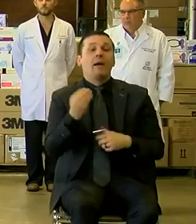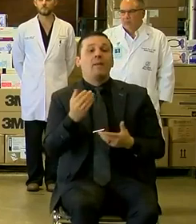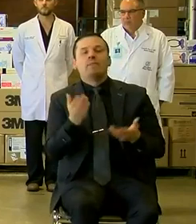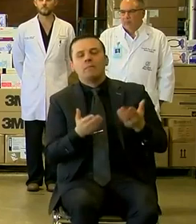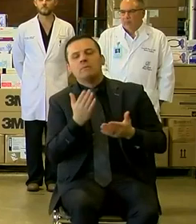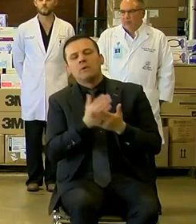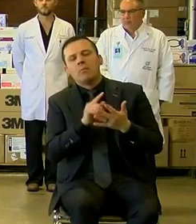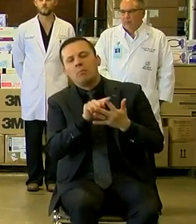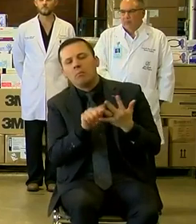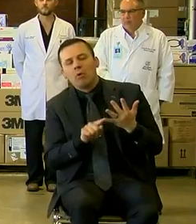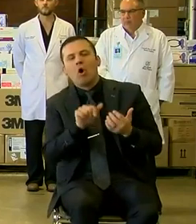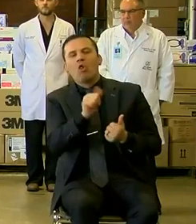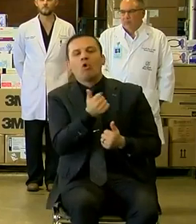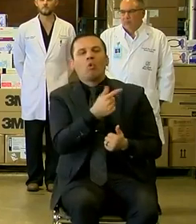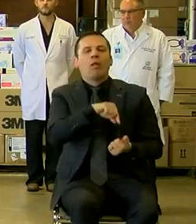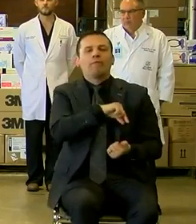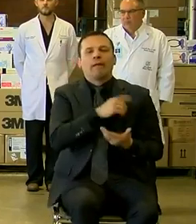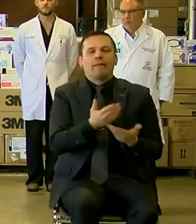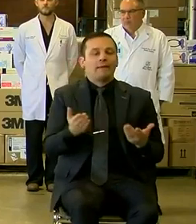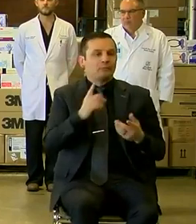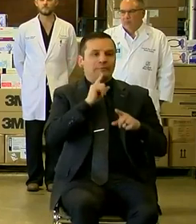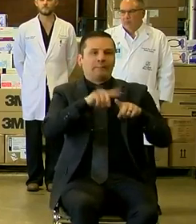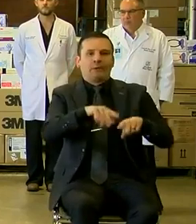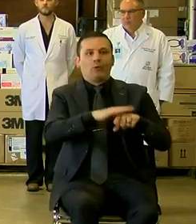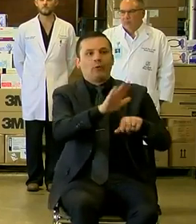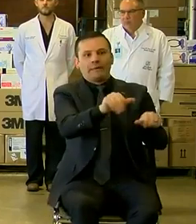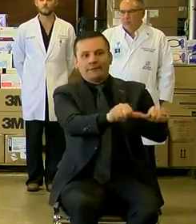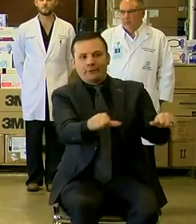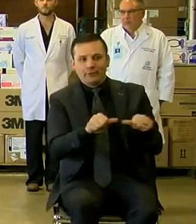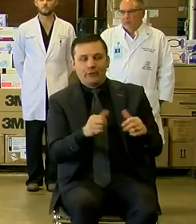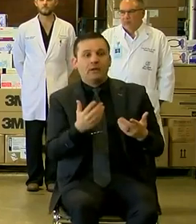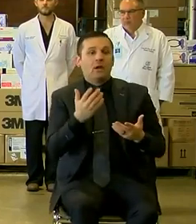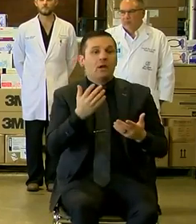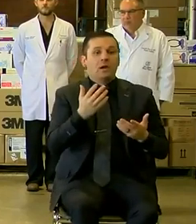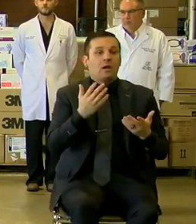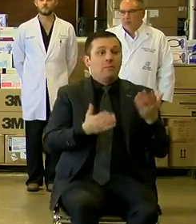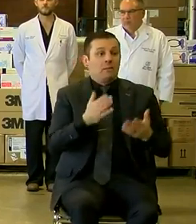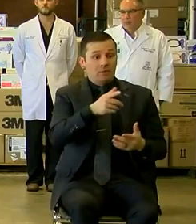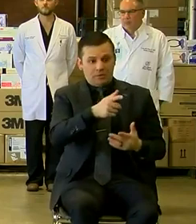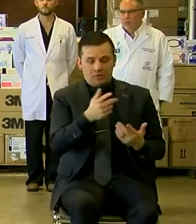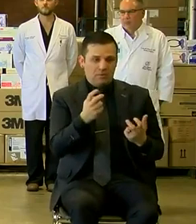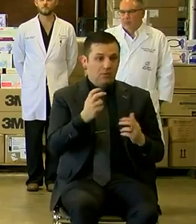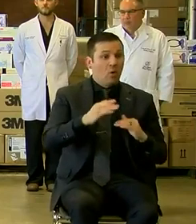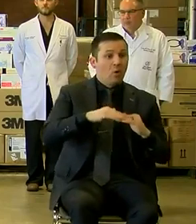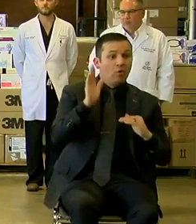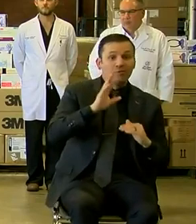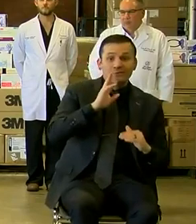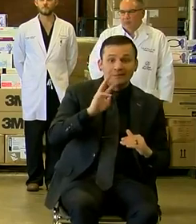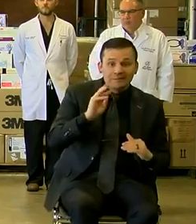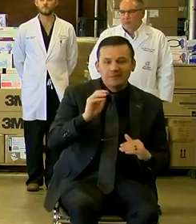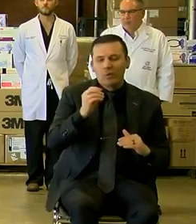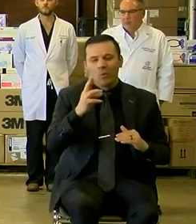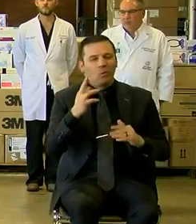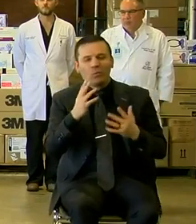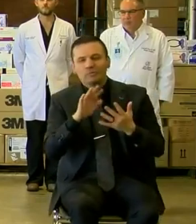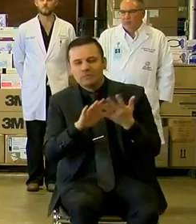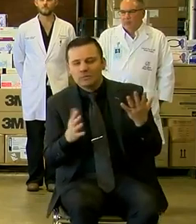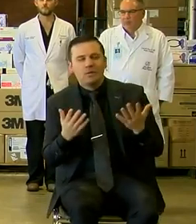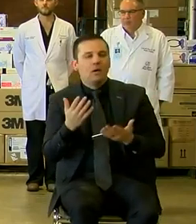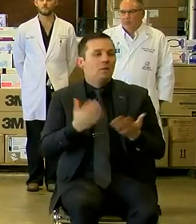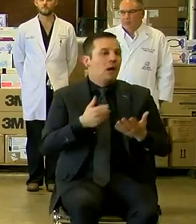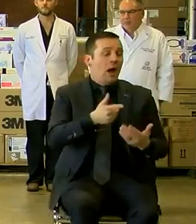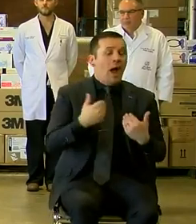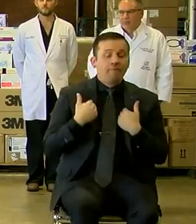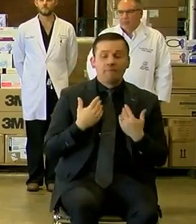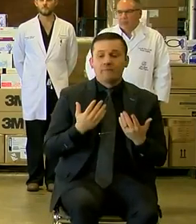maybe some other qualifying factors, it depends on jurisdiction, such as whether or not the person is over the age of 60 or some other age, whether or not they